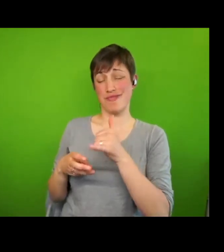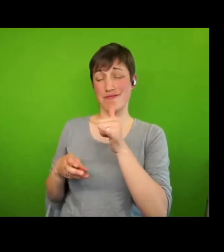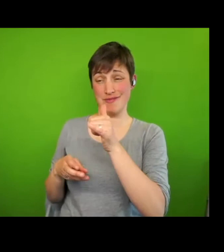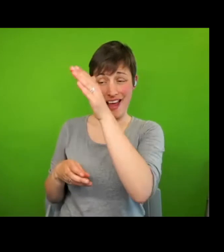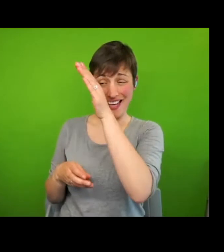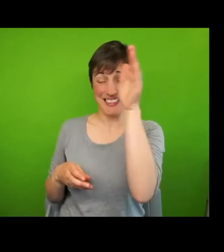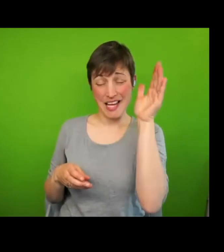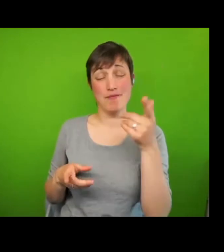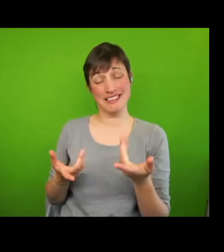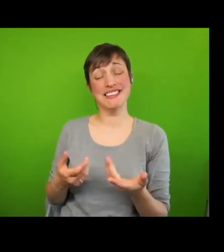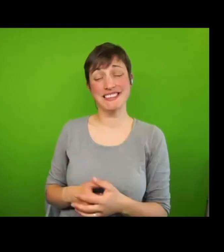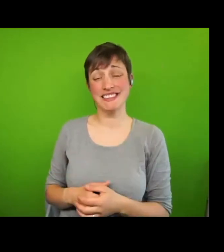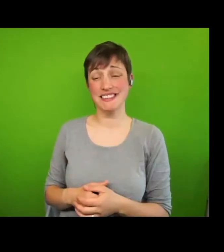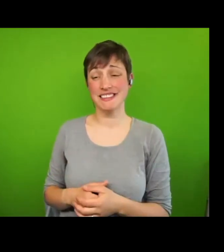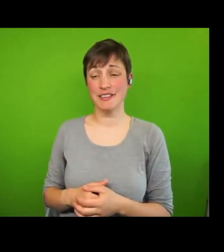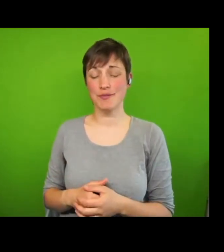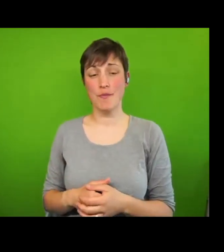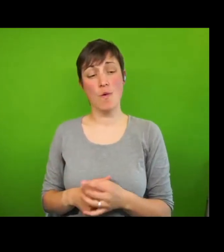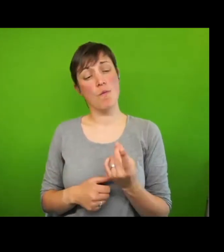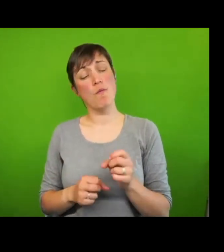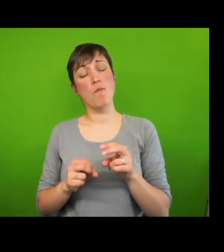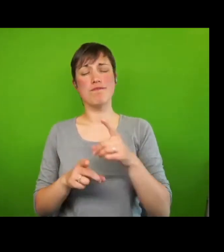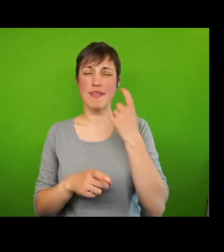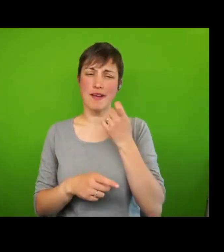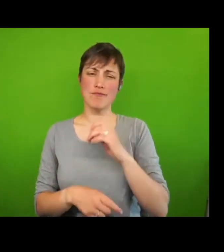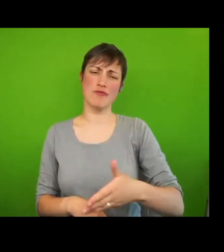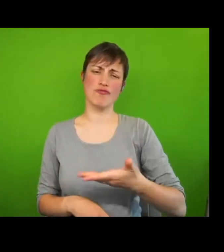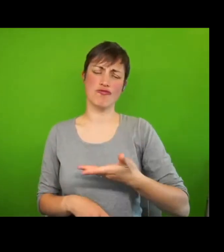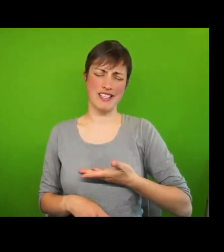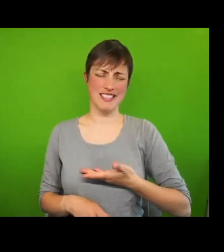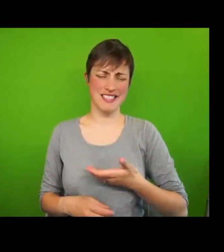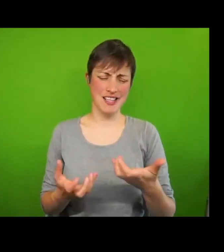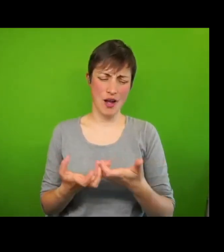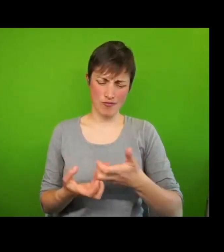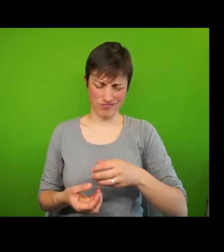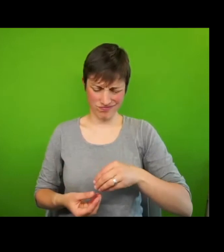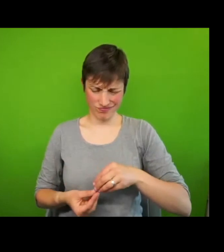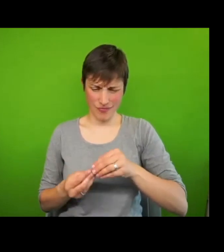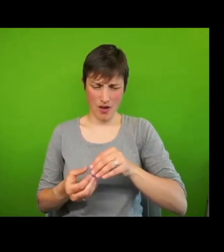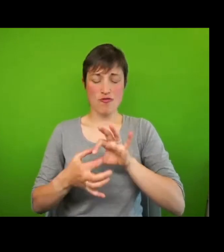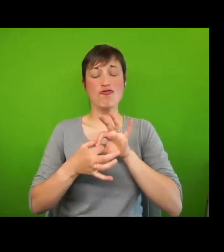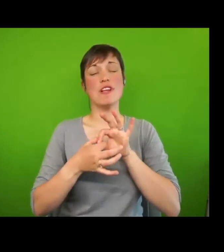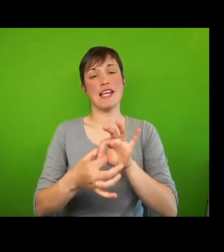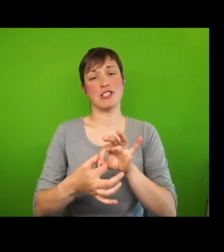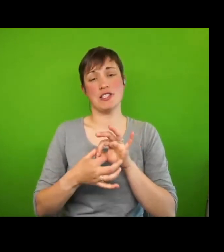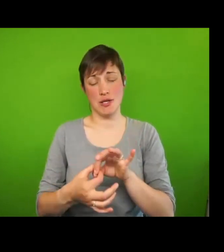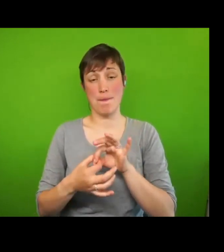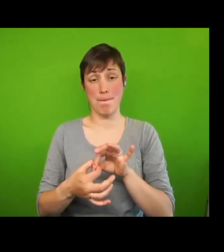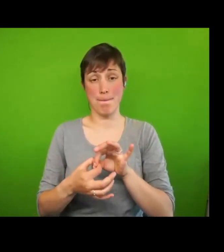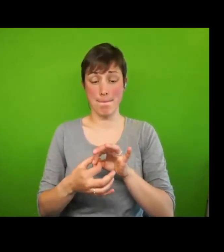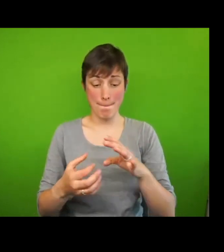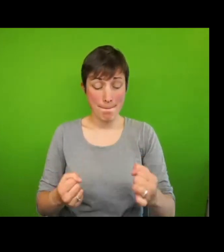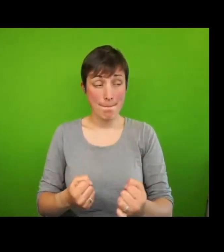It's been suggested that one way of thinking about rights is that they construct relationships, relationships of power,